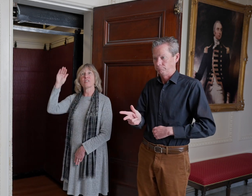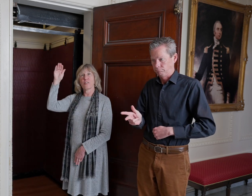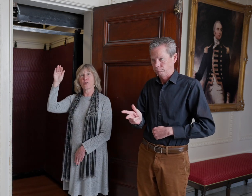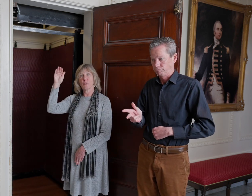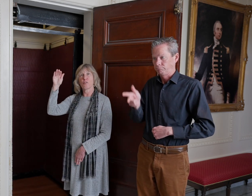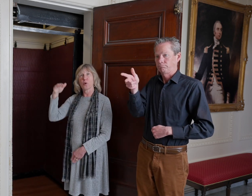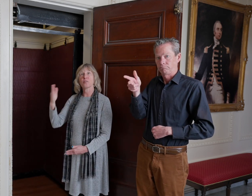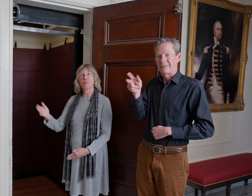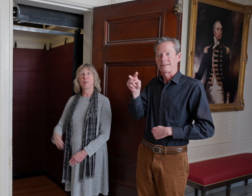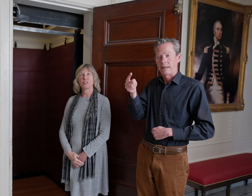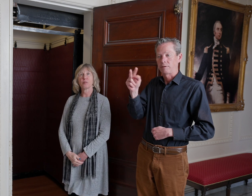and third floors of the mansion.